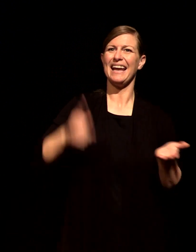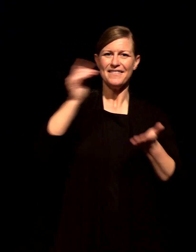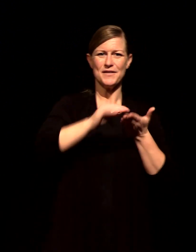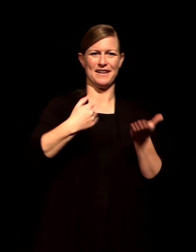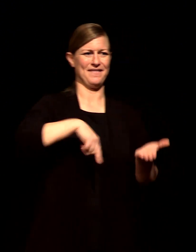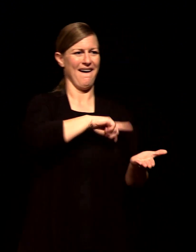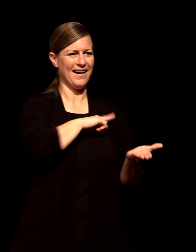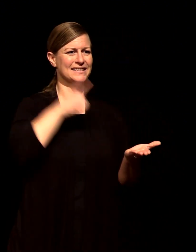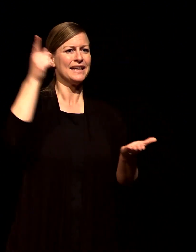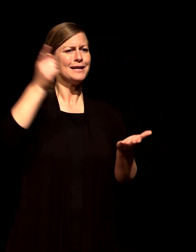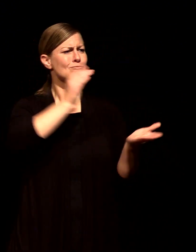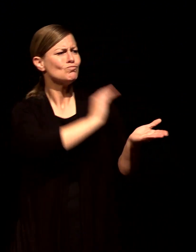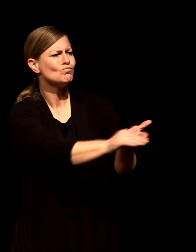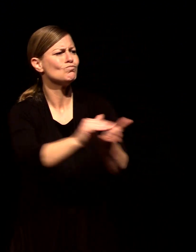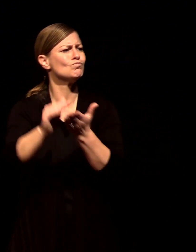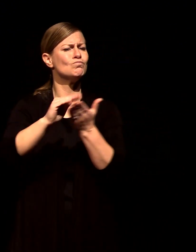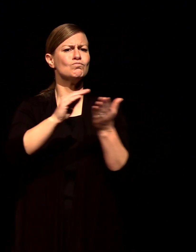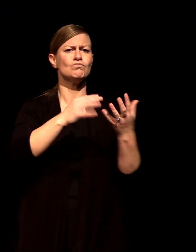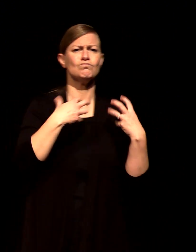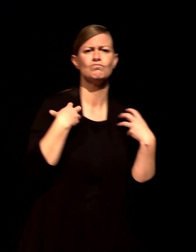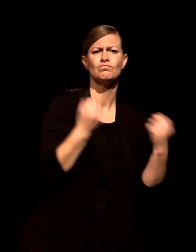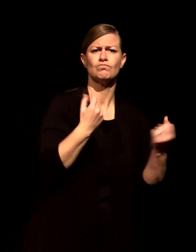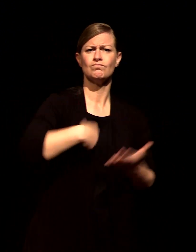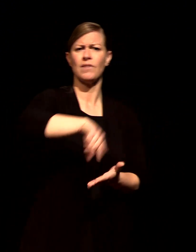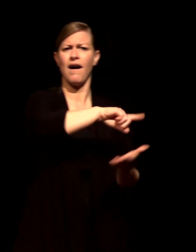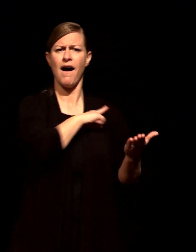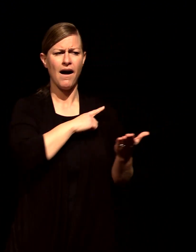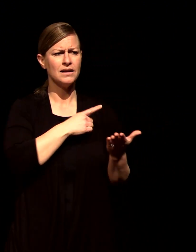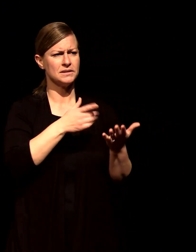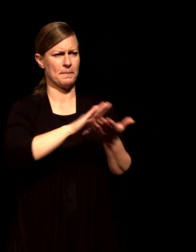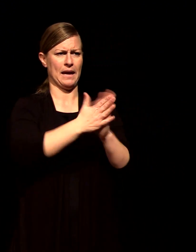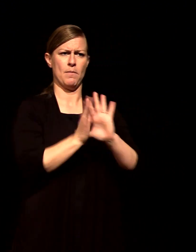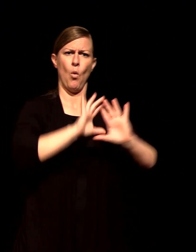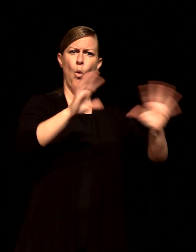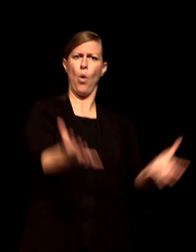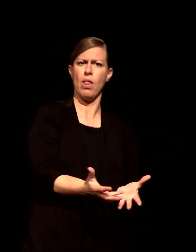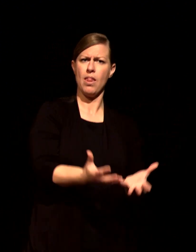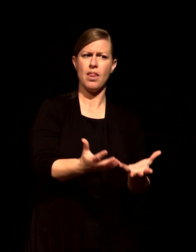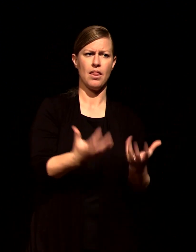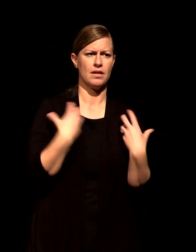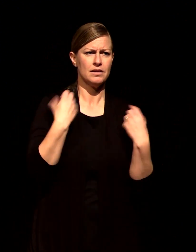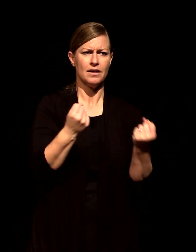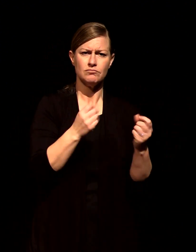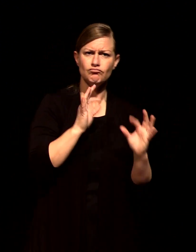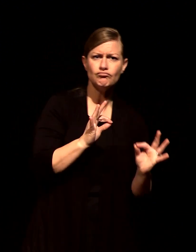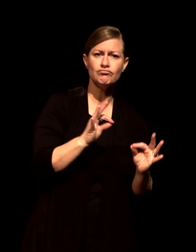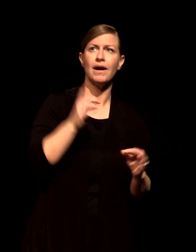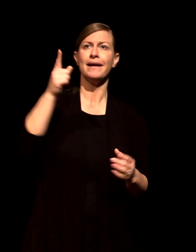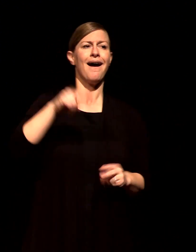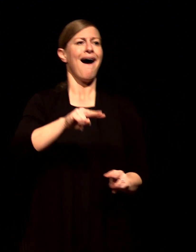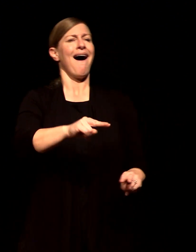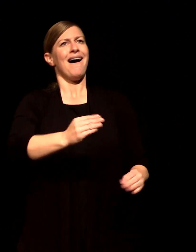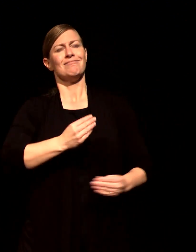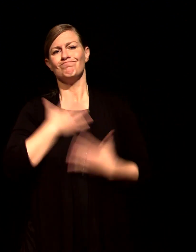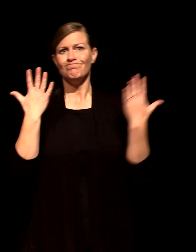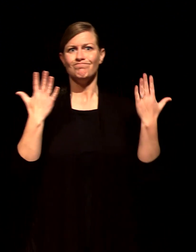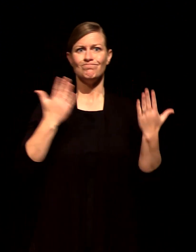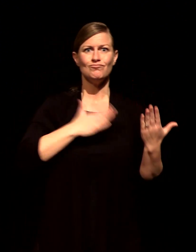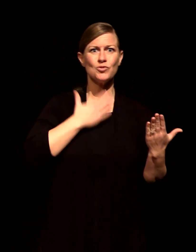sanctified when we're made whole by this sacrifice he's glorified and he is more joyful than we